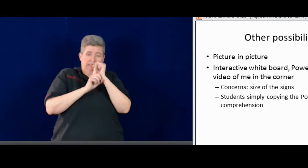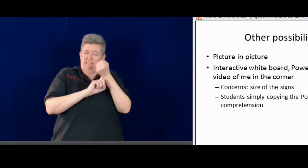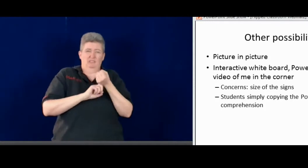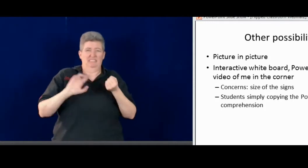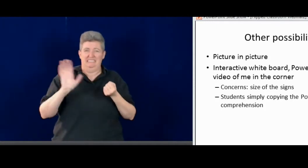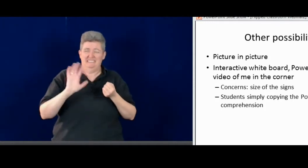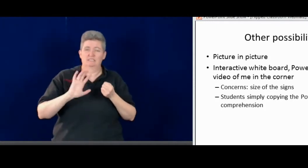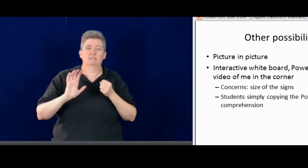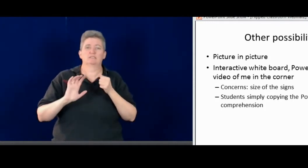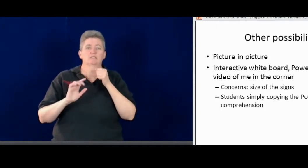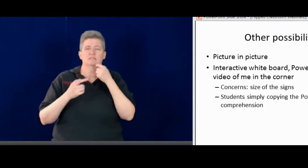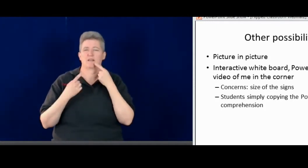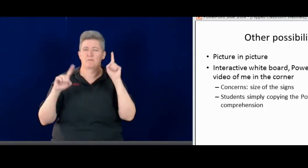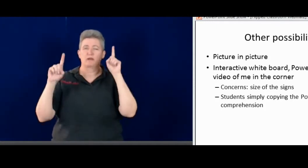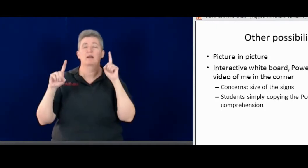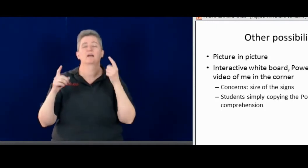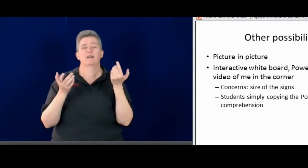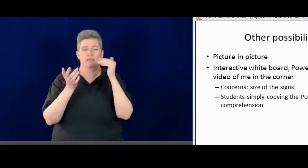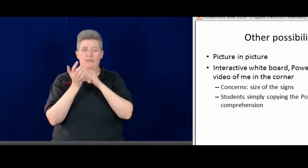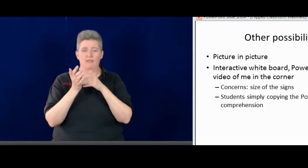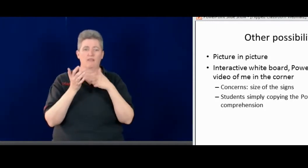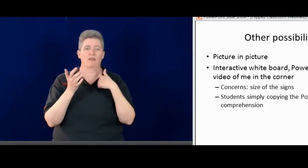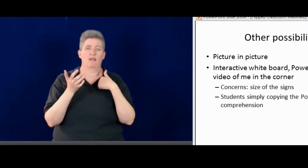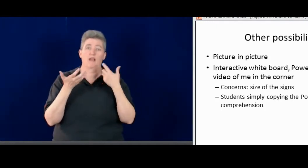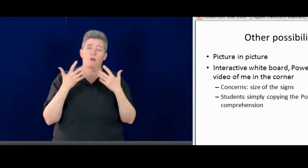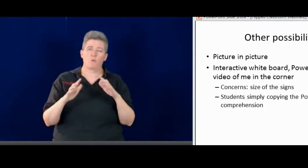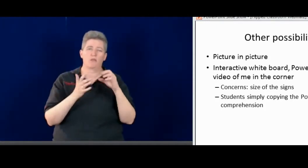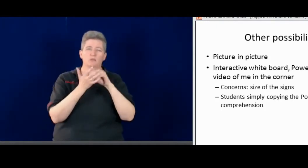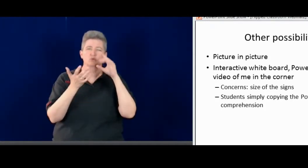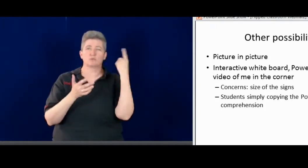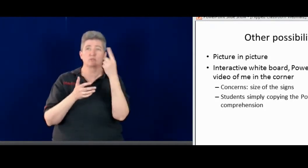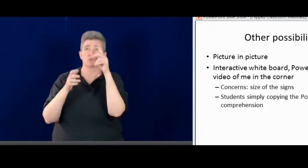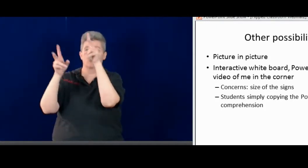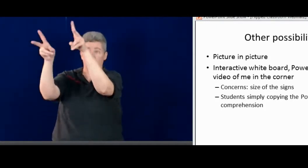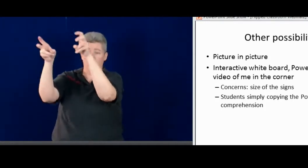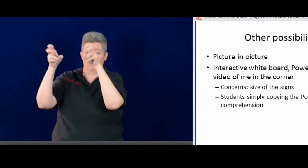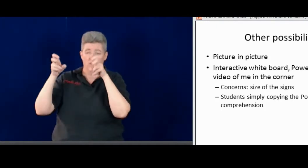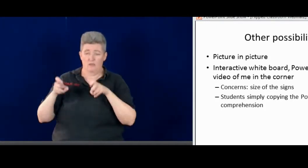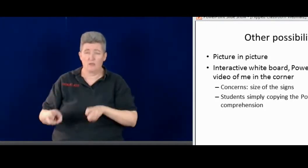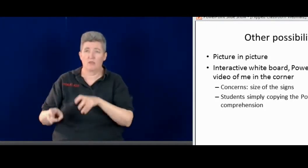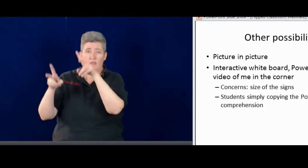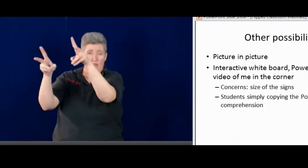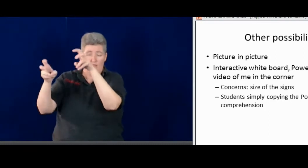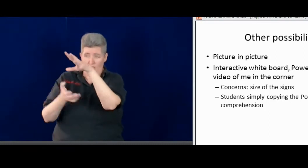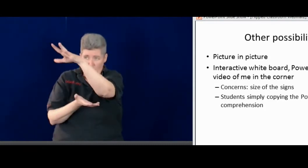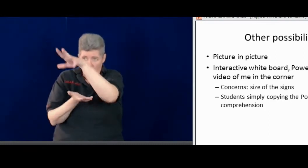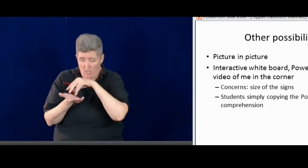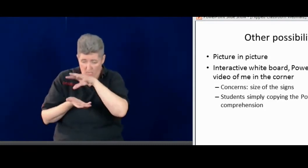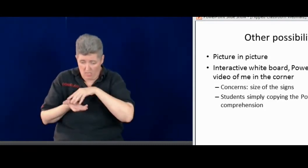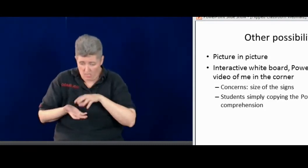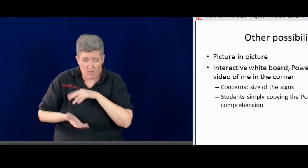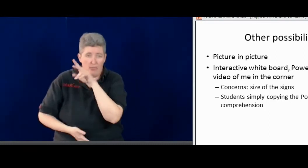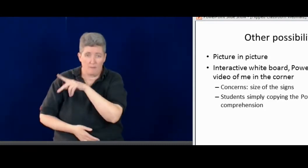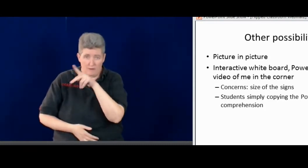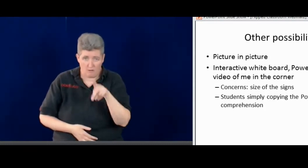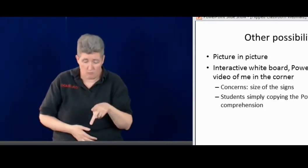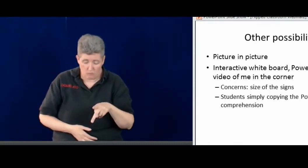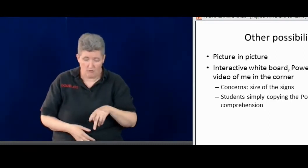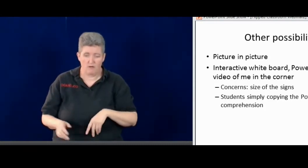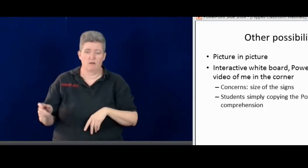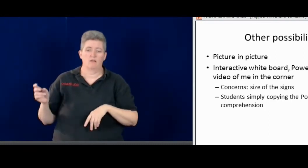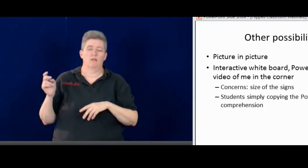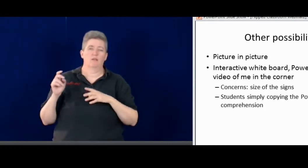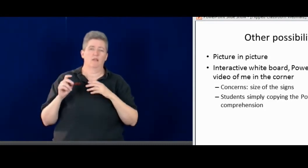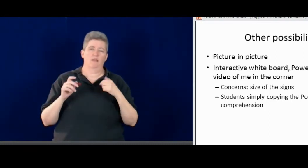But I thought for me and for my situation, it wouldn't be successful. Again, I don't want the students just to be copying the